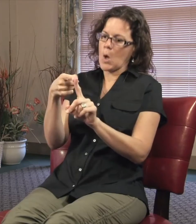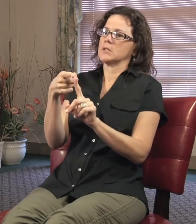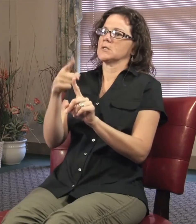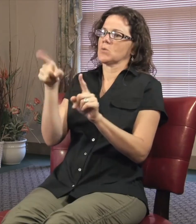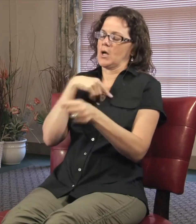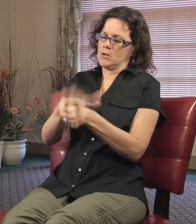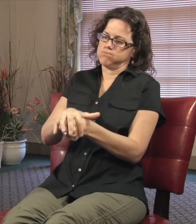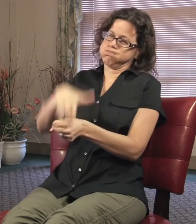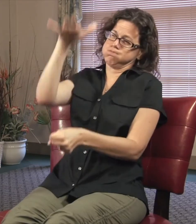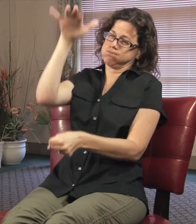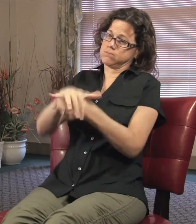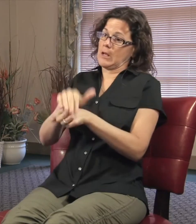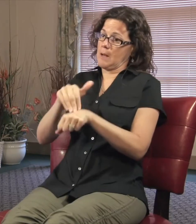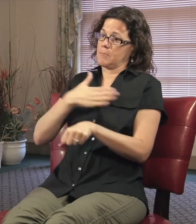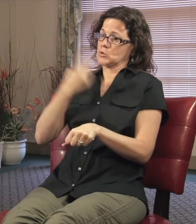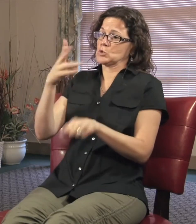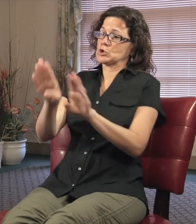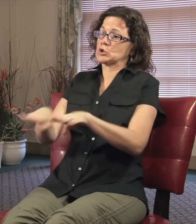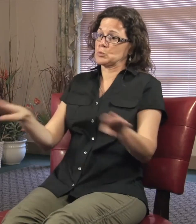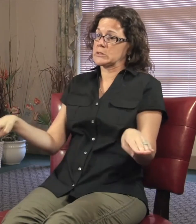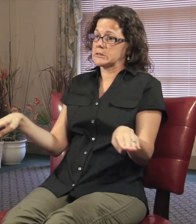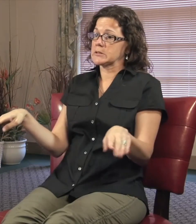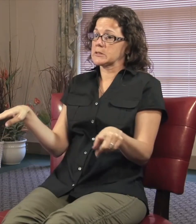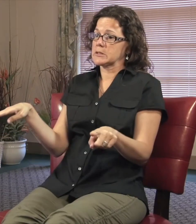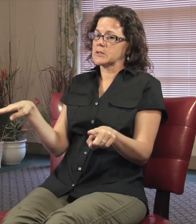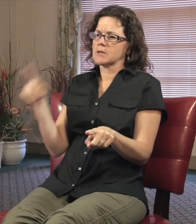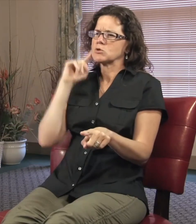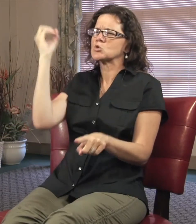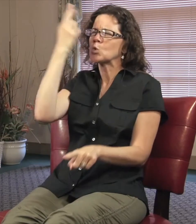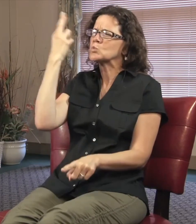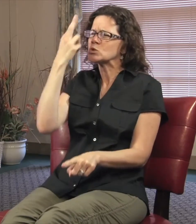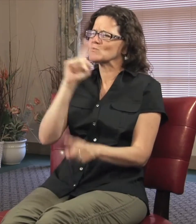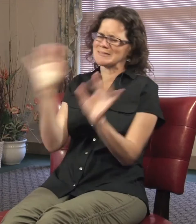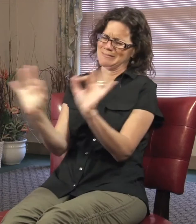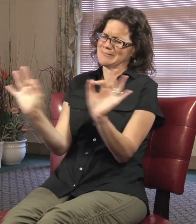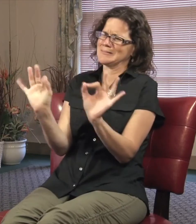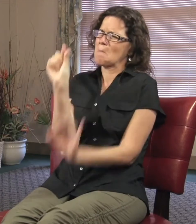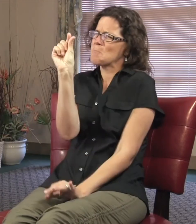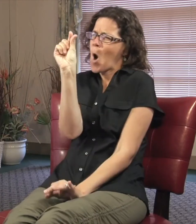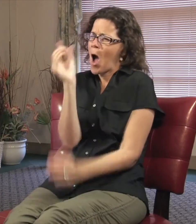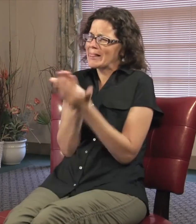I, at that point, I had blown up at my children over very small things, easily resolved.